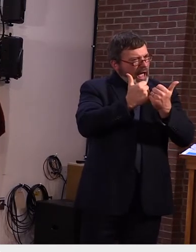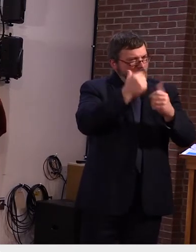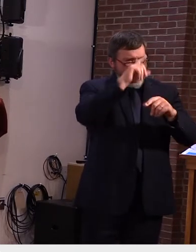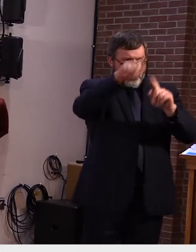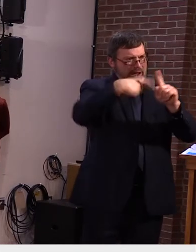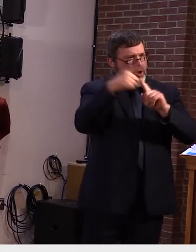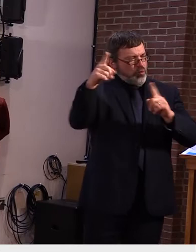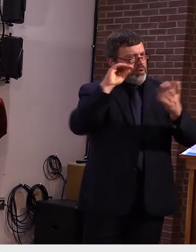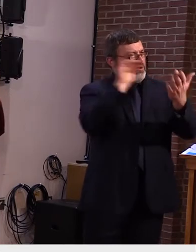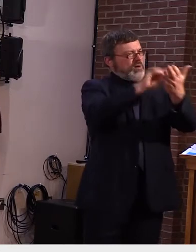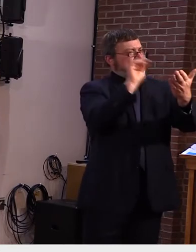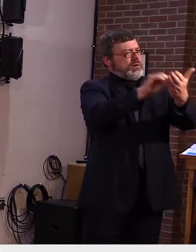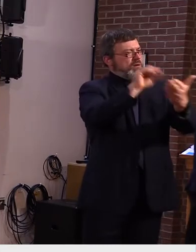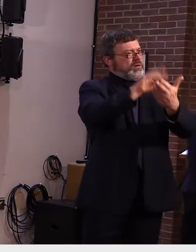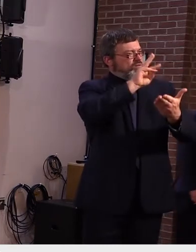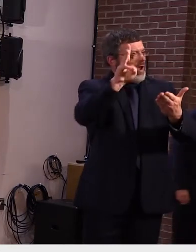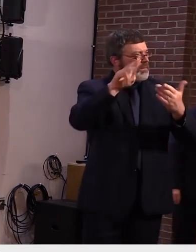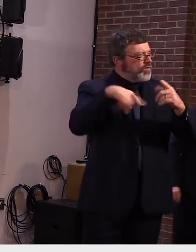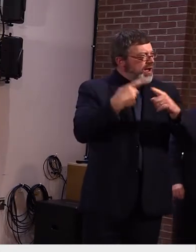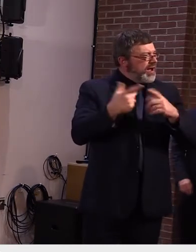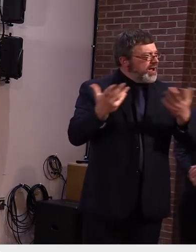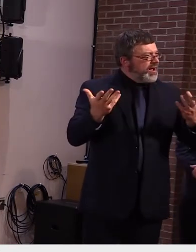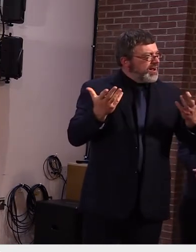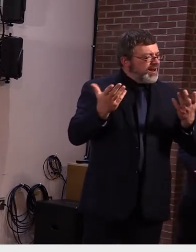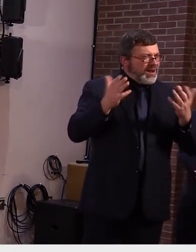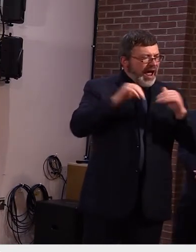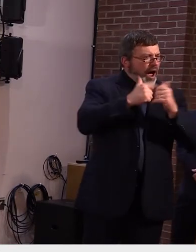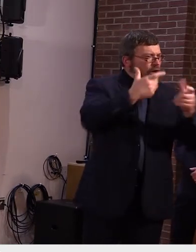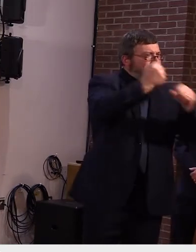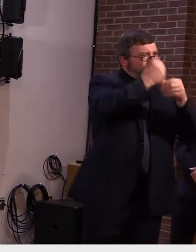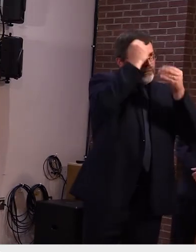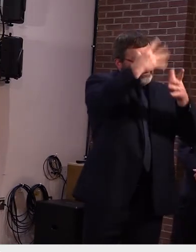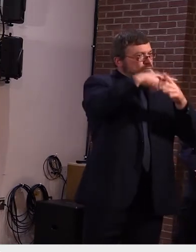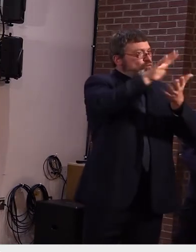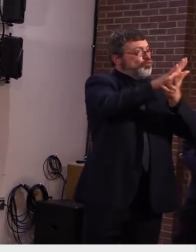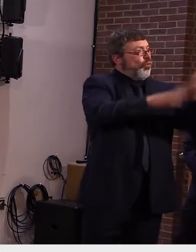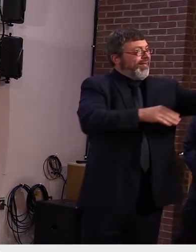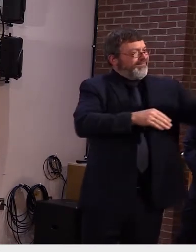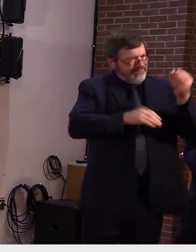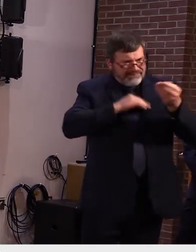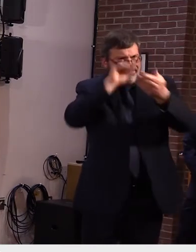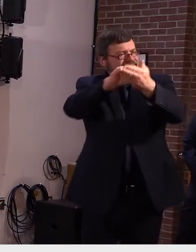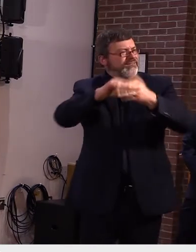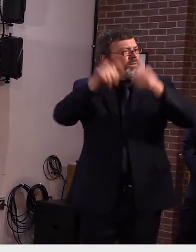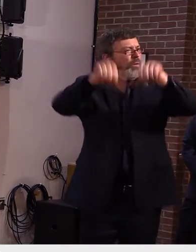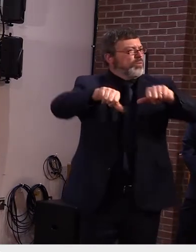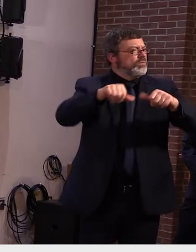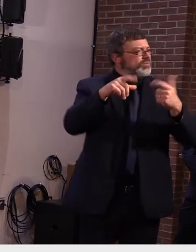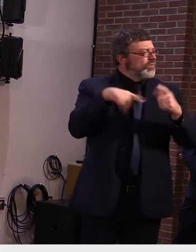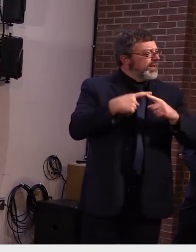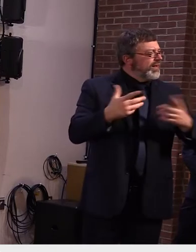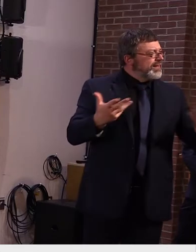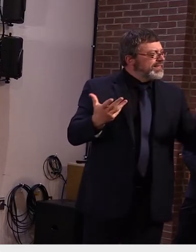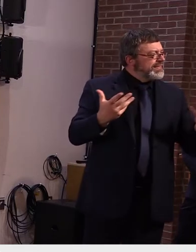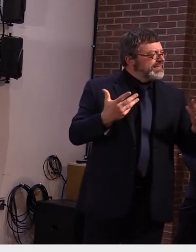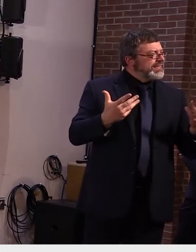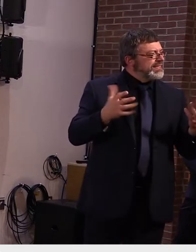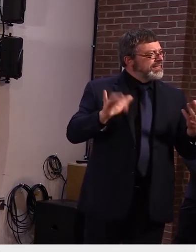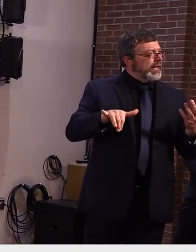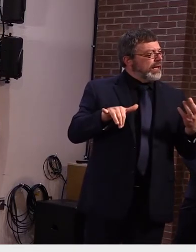cases more frequently or convert it into a different format perhaps so that it's a little more clear what schools are affected